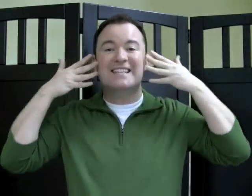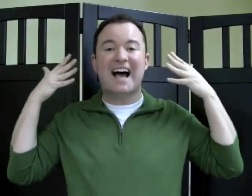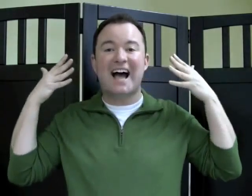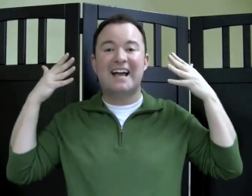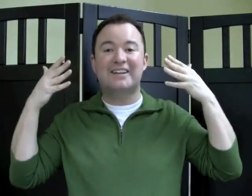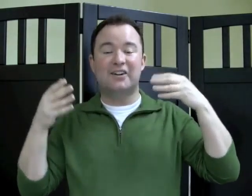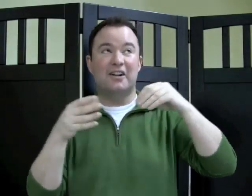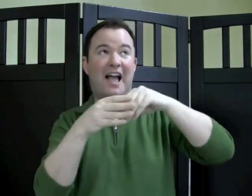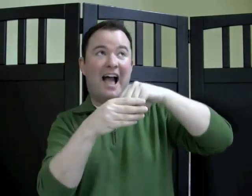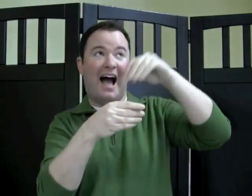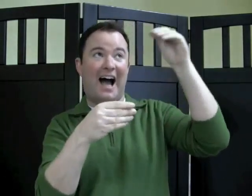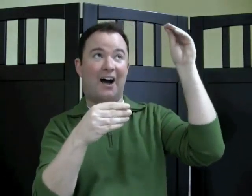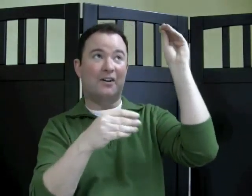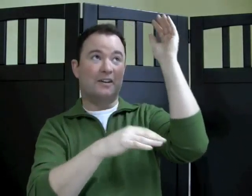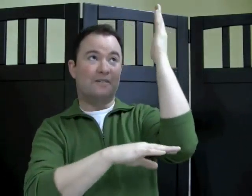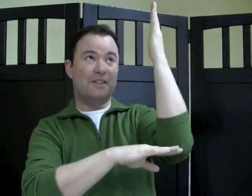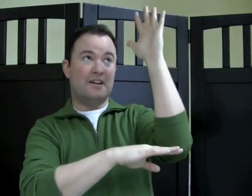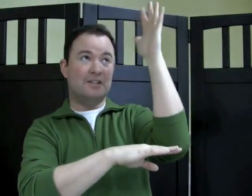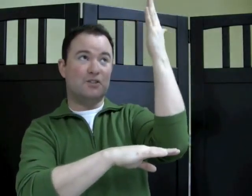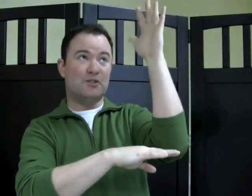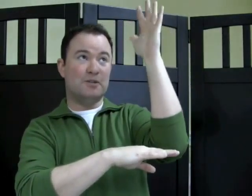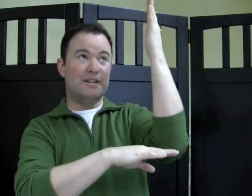tiger out of the tree.